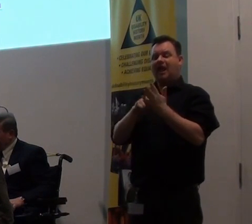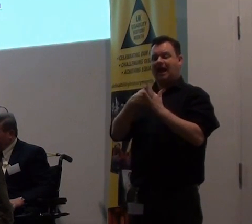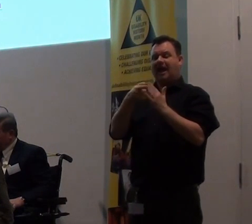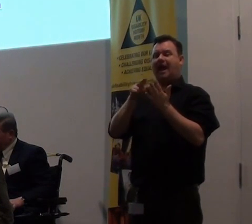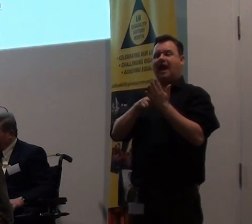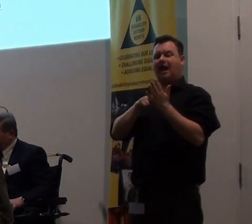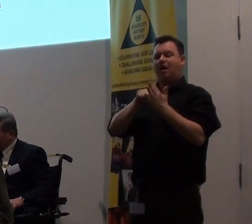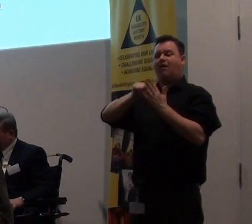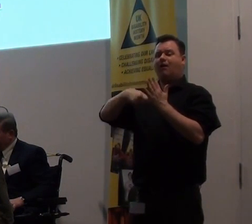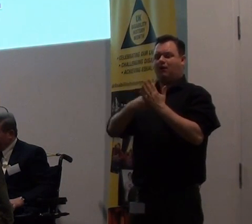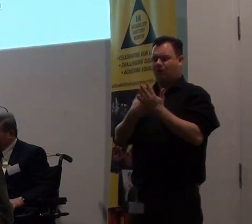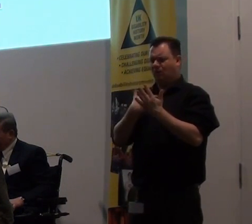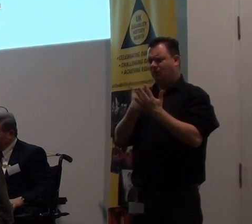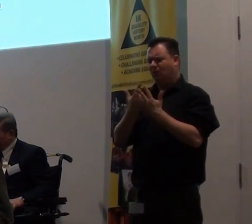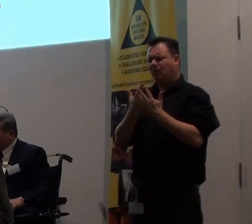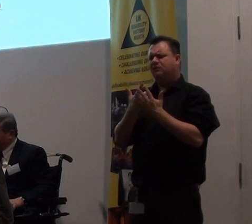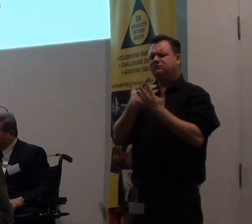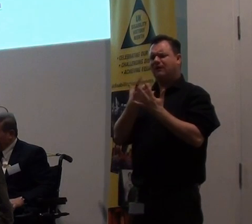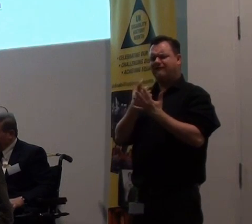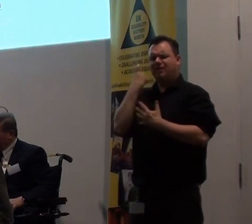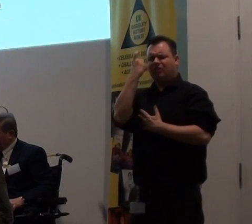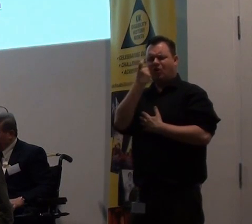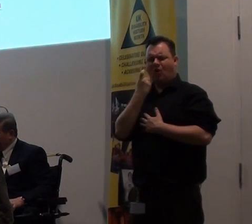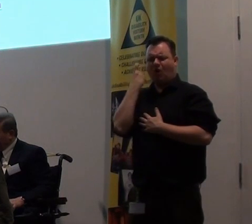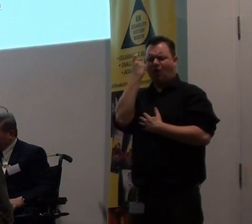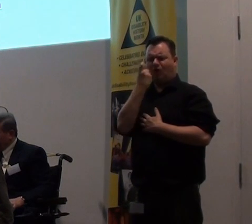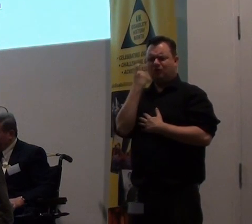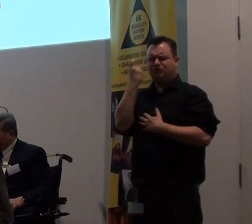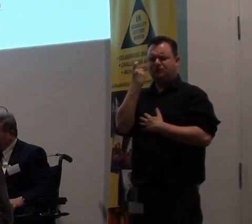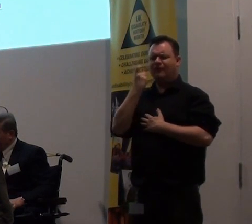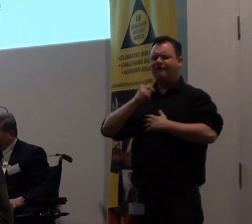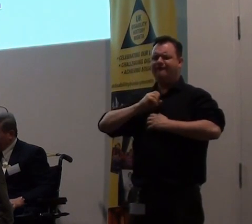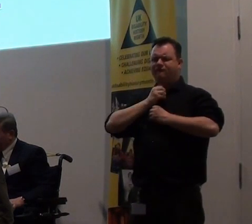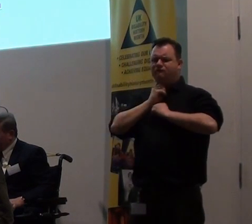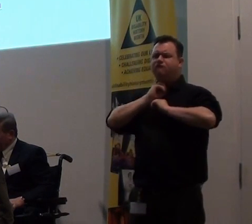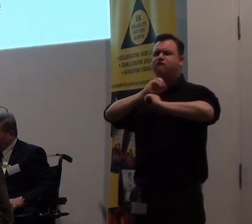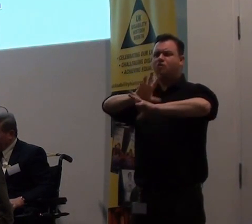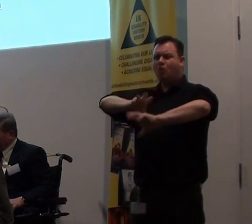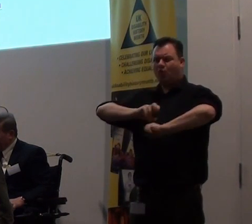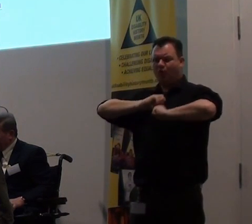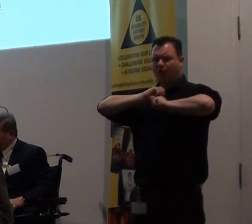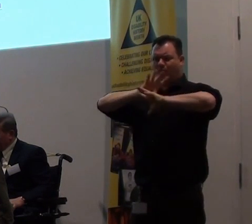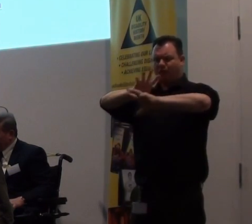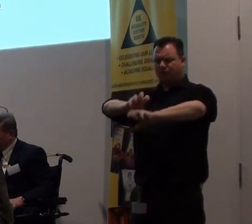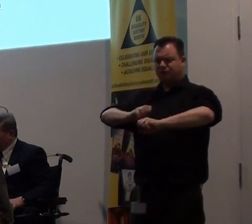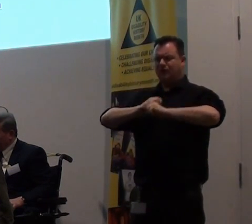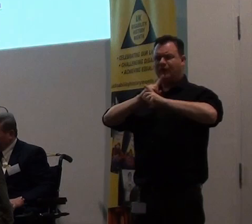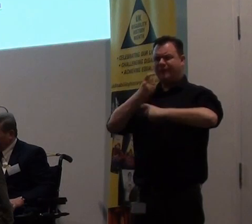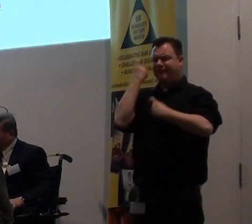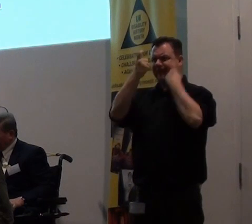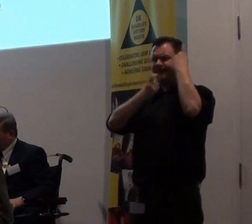and a deep responsibility to think, and a time for loud-voiced, open speech and fearless thinking